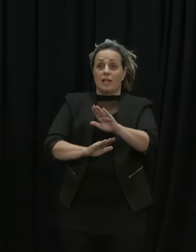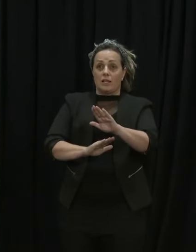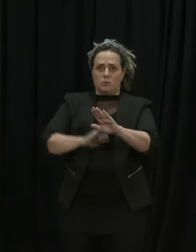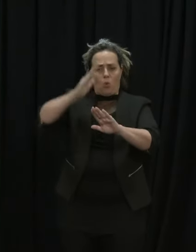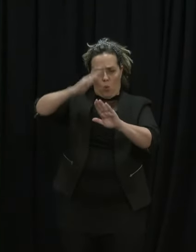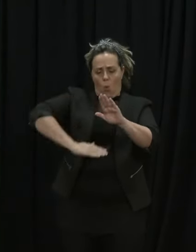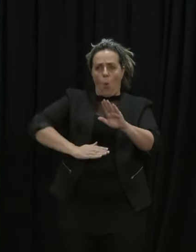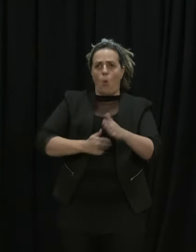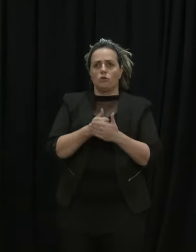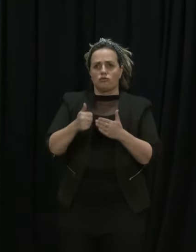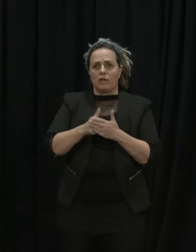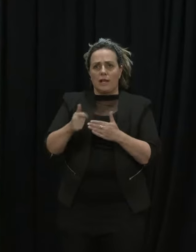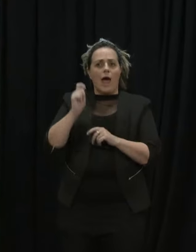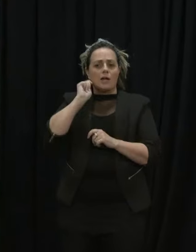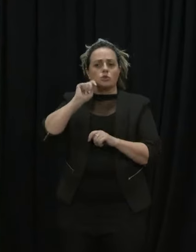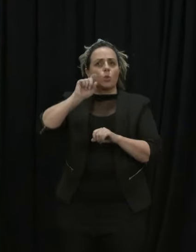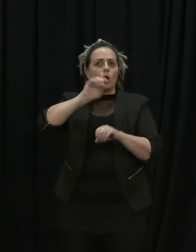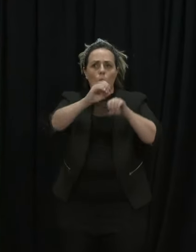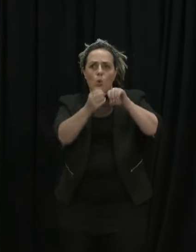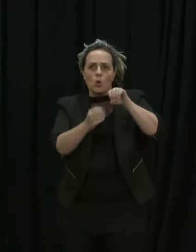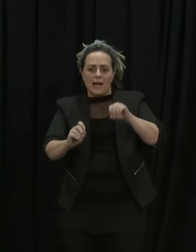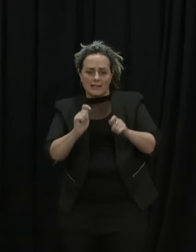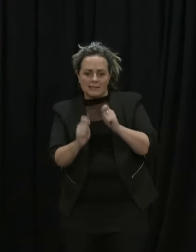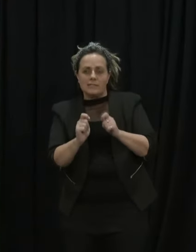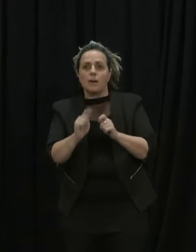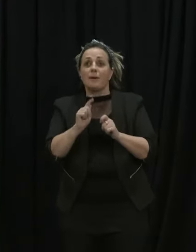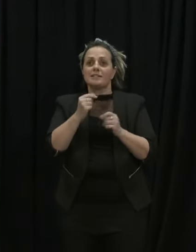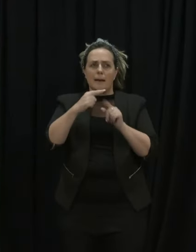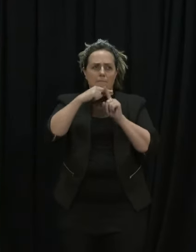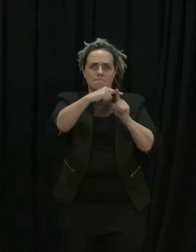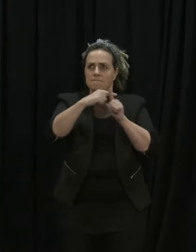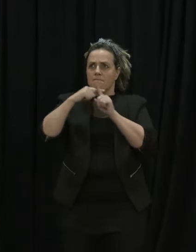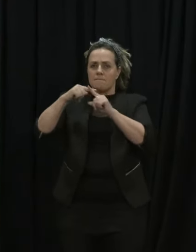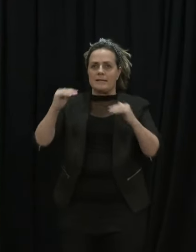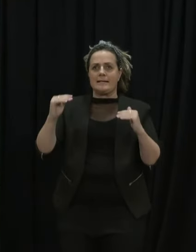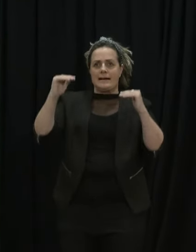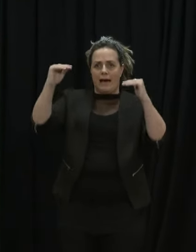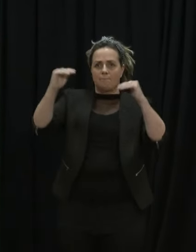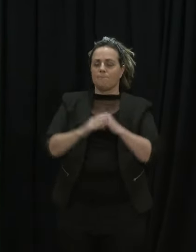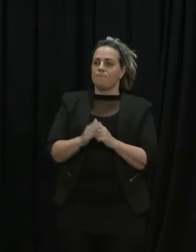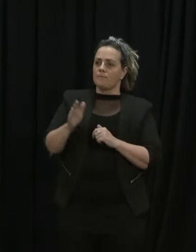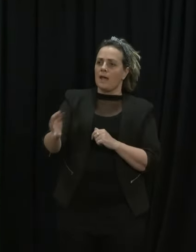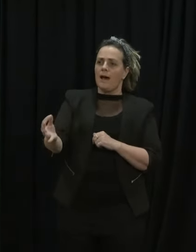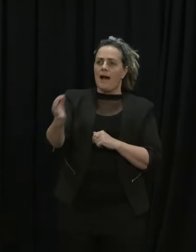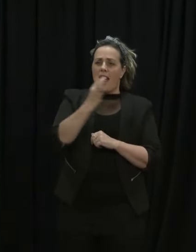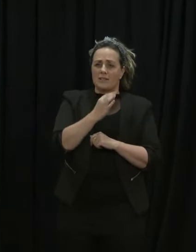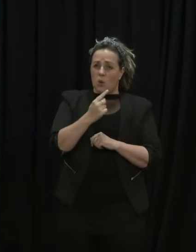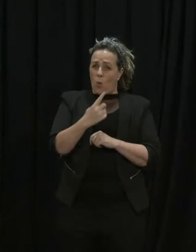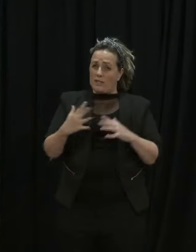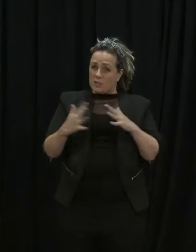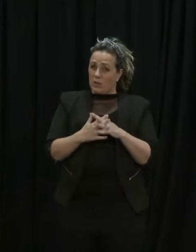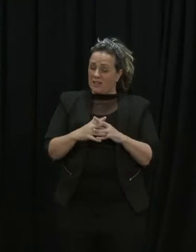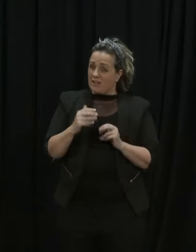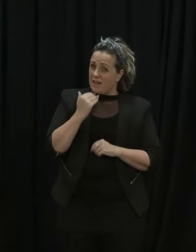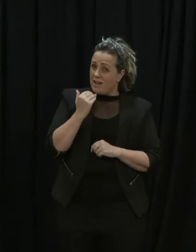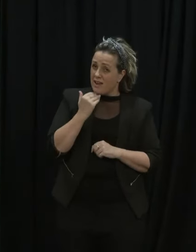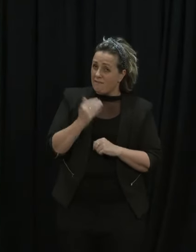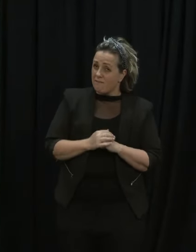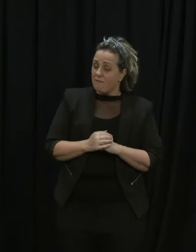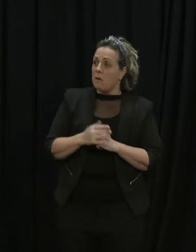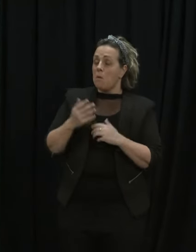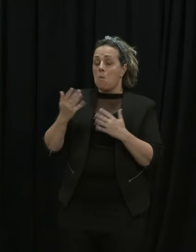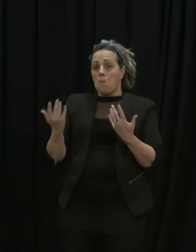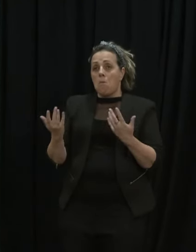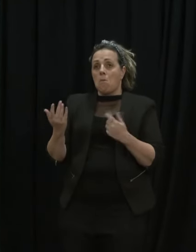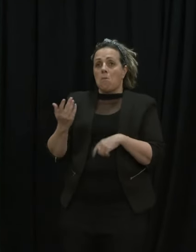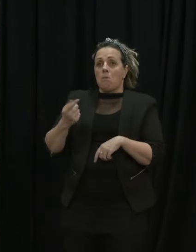on areas where we believe that we need to do even more regular testing. Does that be more frequent around the country than once a week? Well, it's obviously something we can look at.